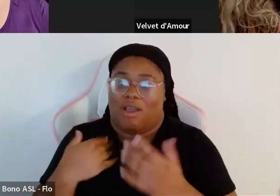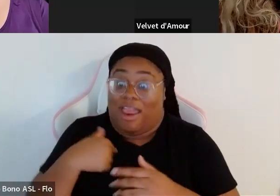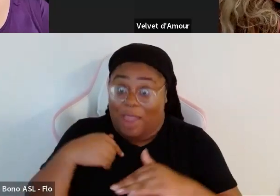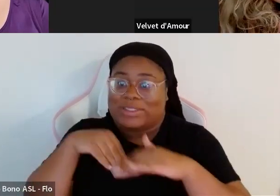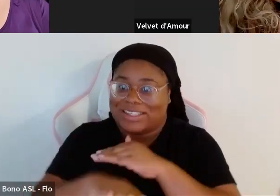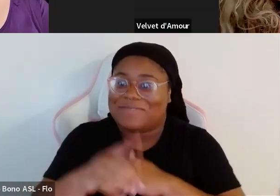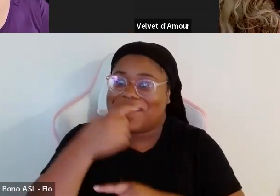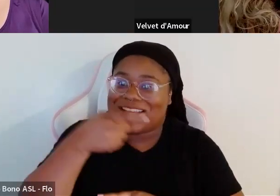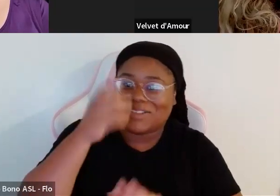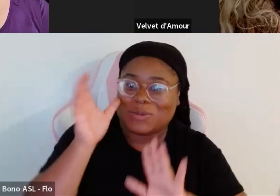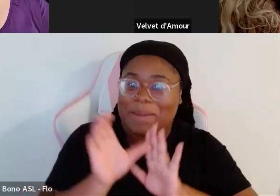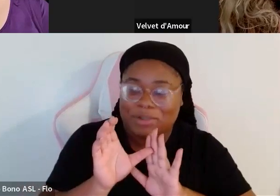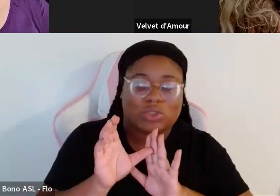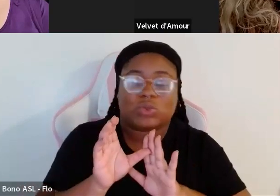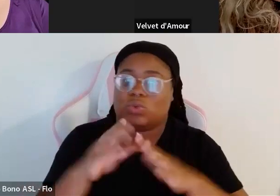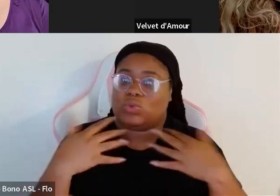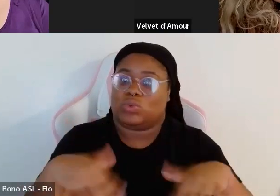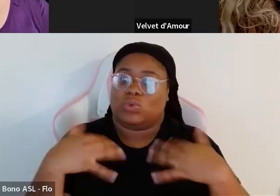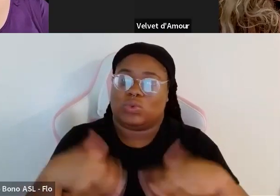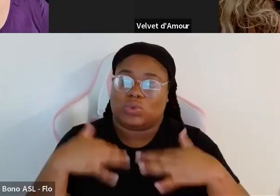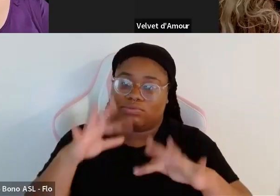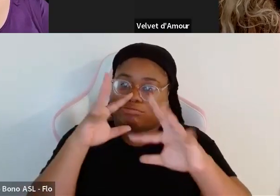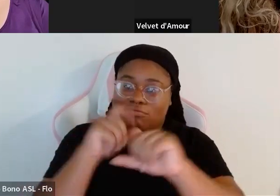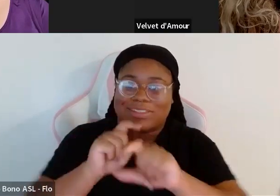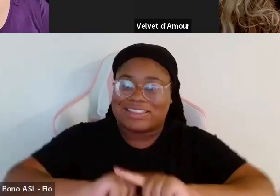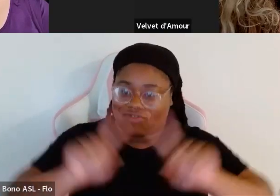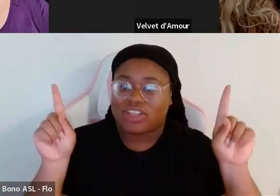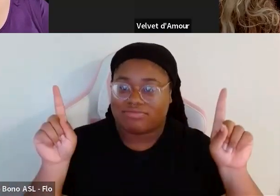because the images were so extraordinarily different